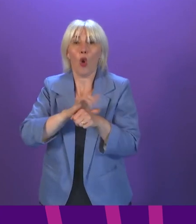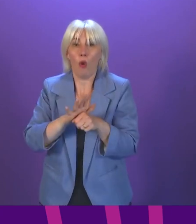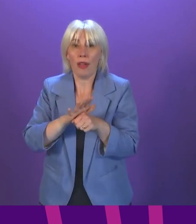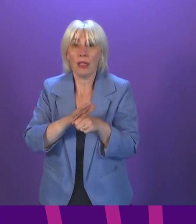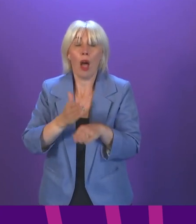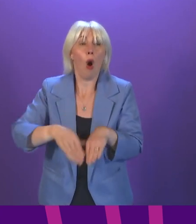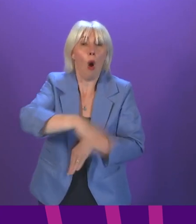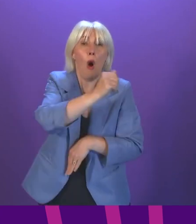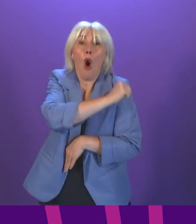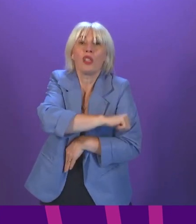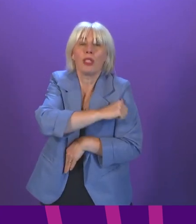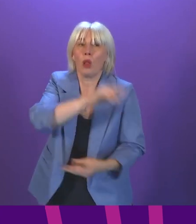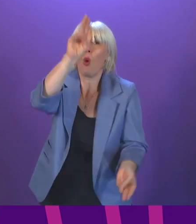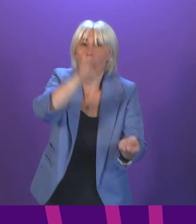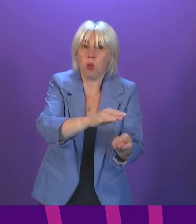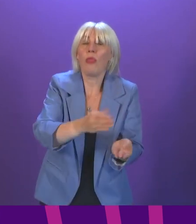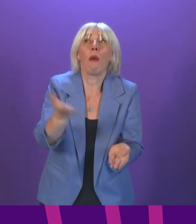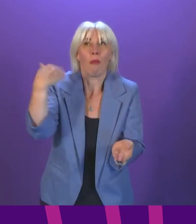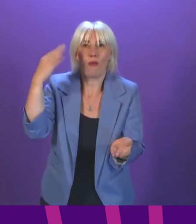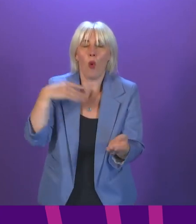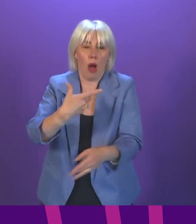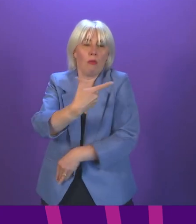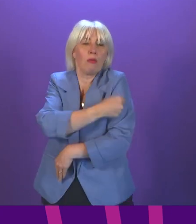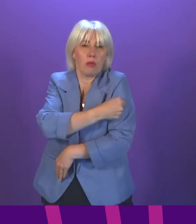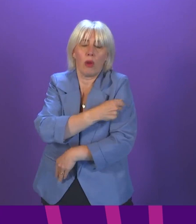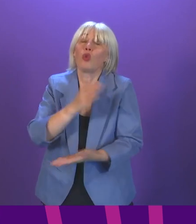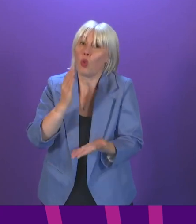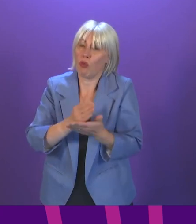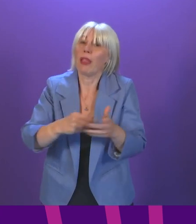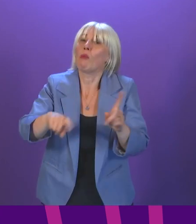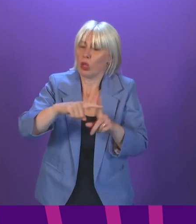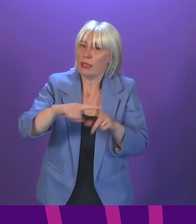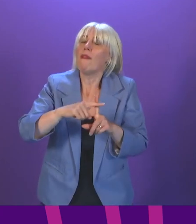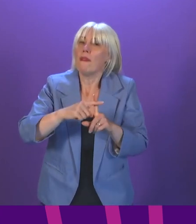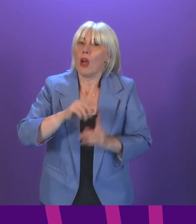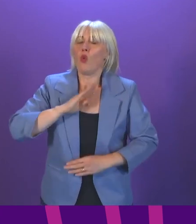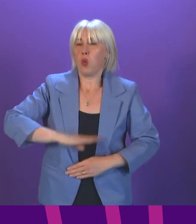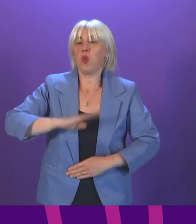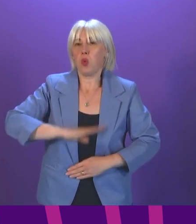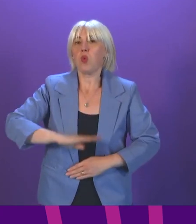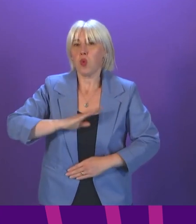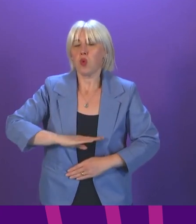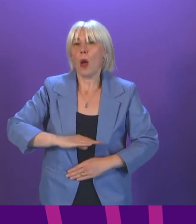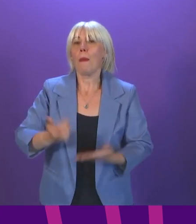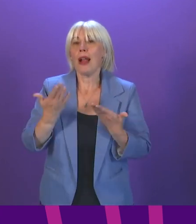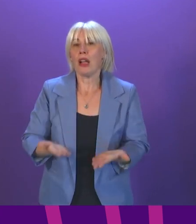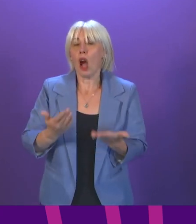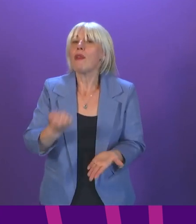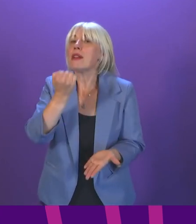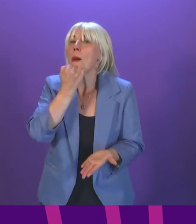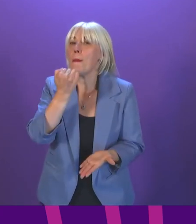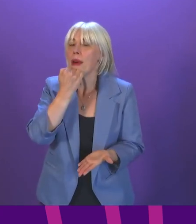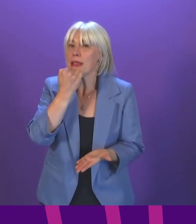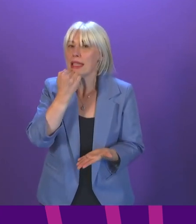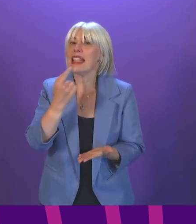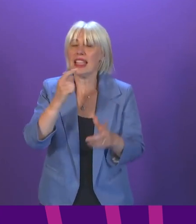before the vaccination programme started. that continues to be hugely positive and reassuring. But our current case numbers reflect the